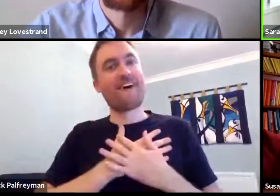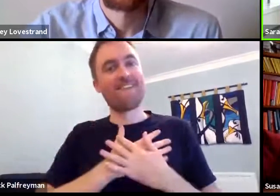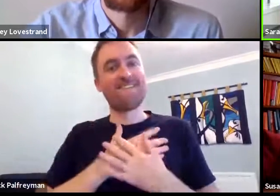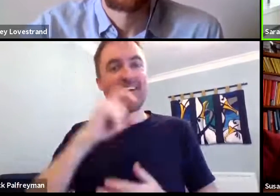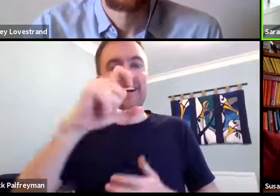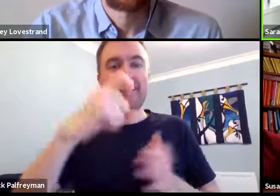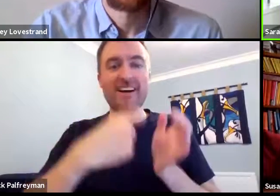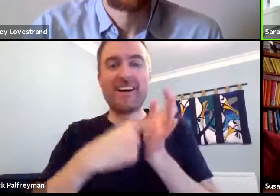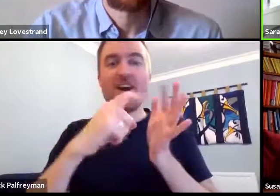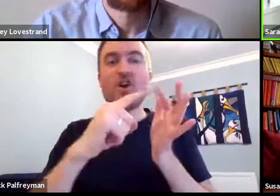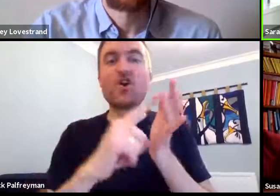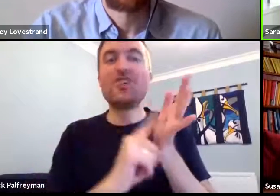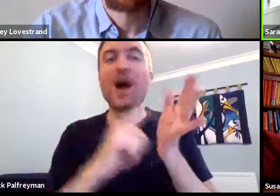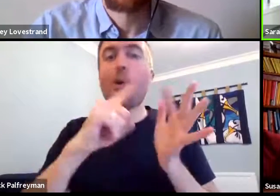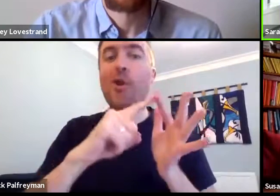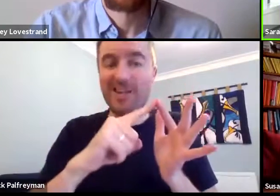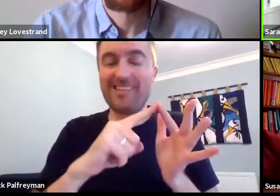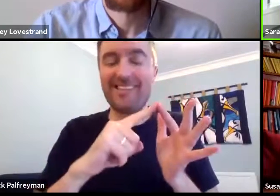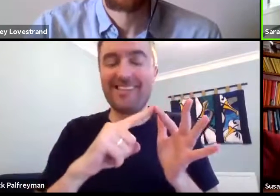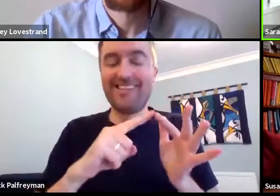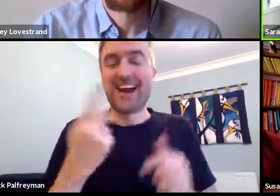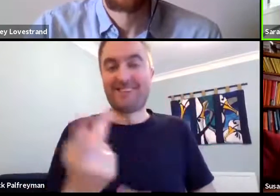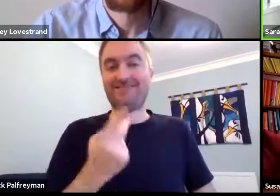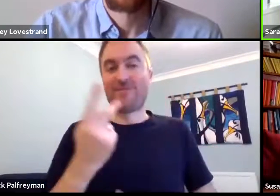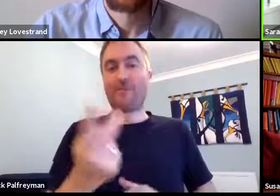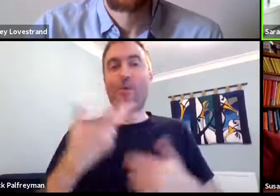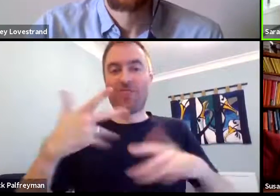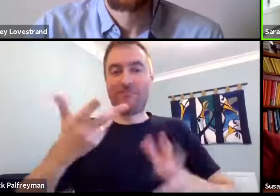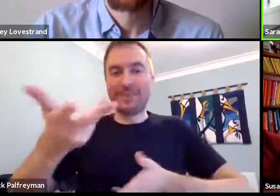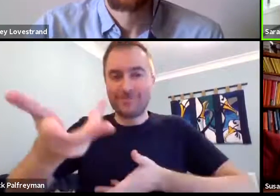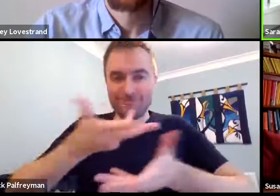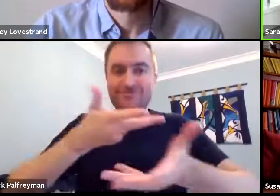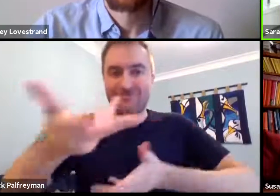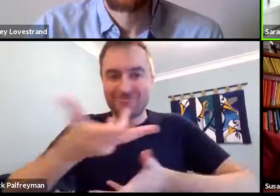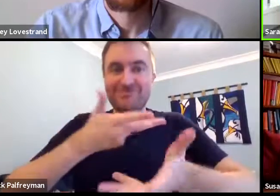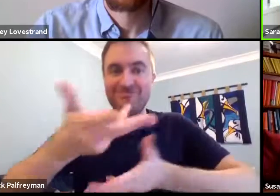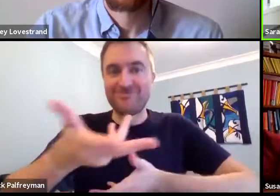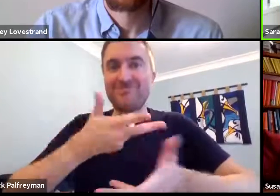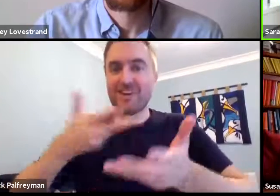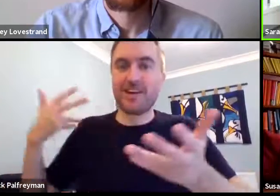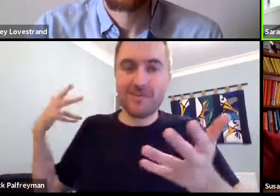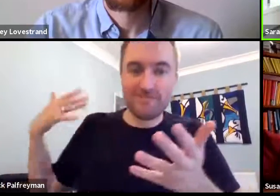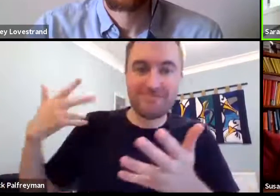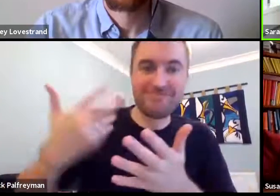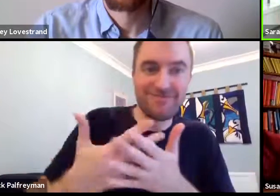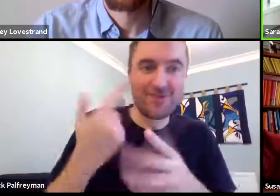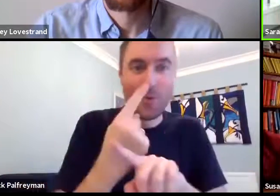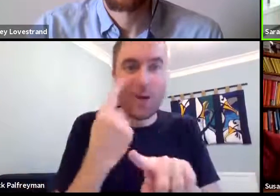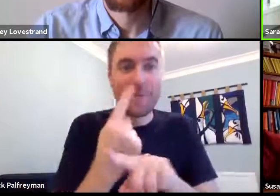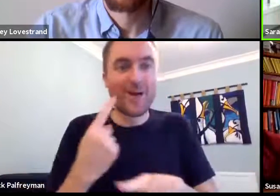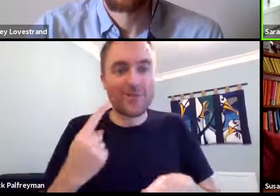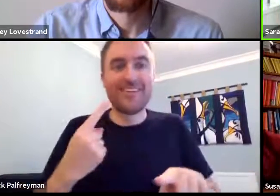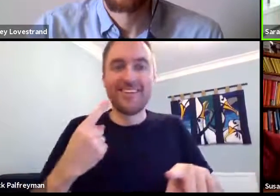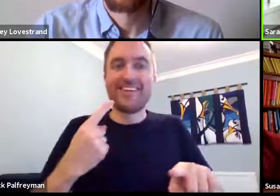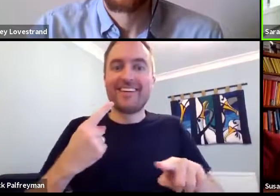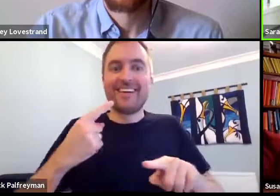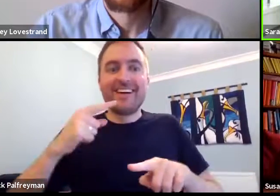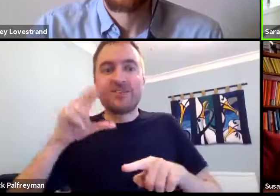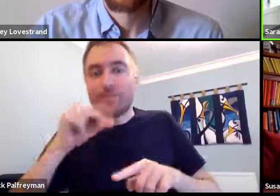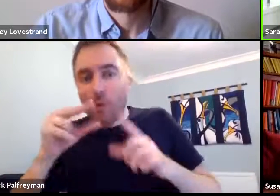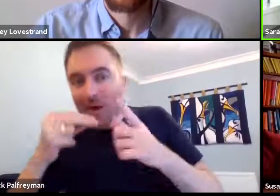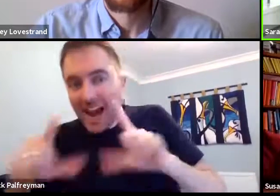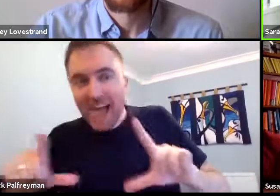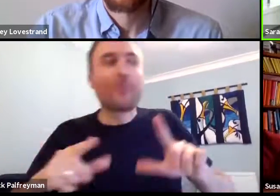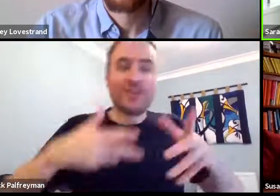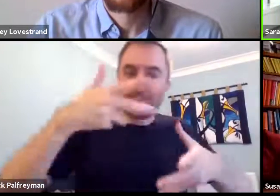Suzanne, I know well, and she loves Creole and she's, you know, we've had many dialogues over the years